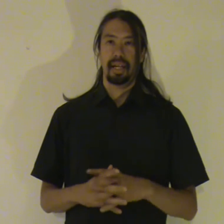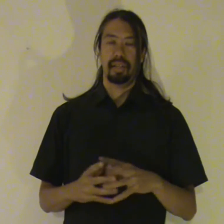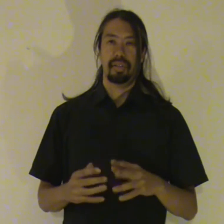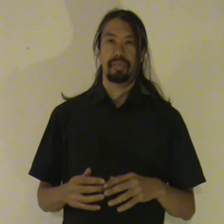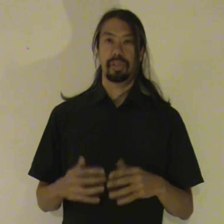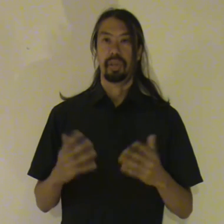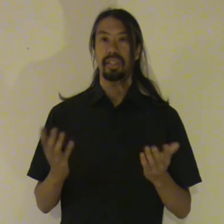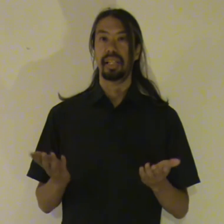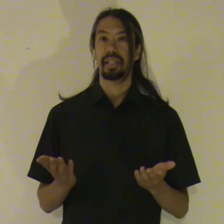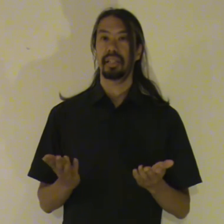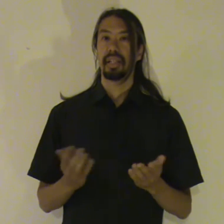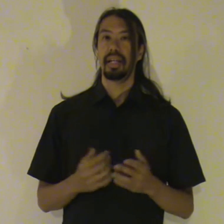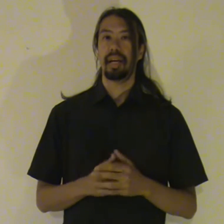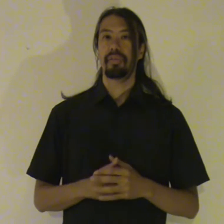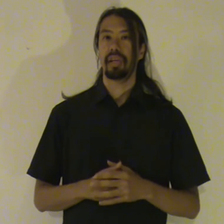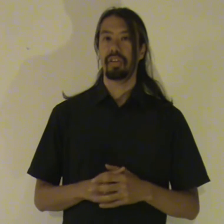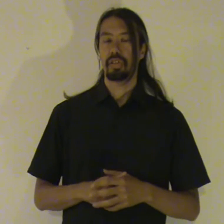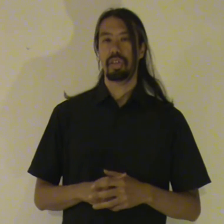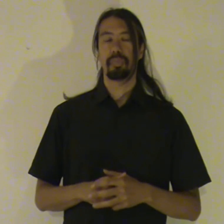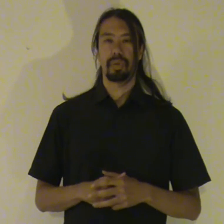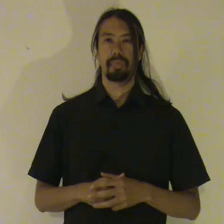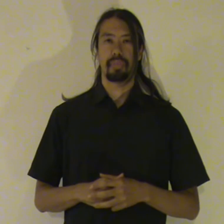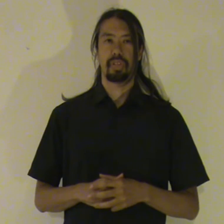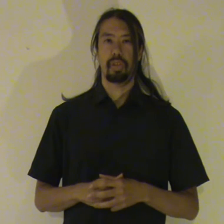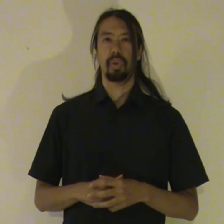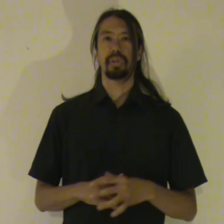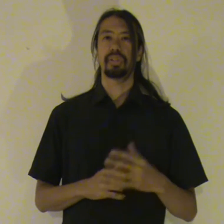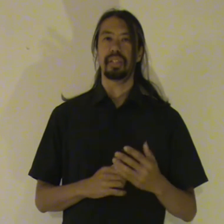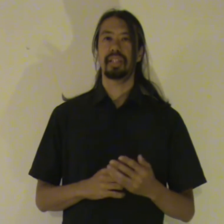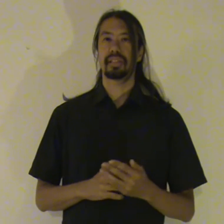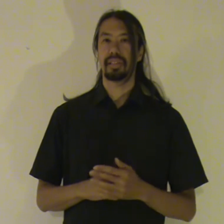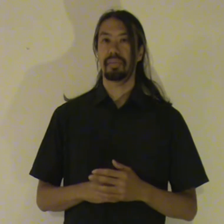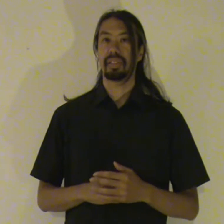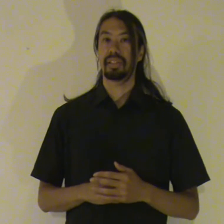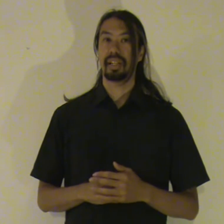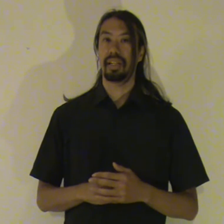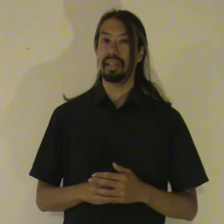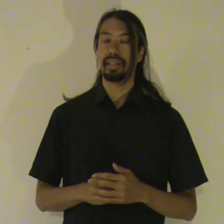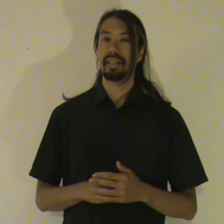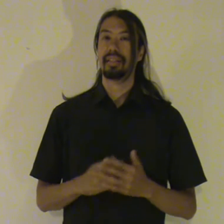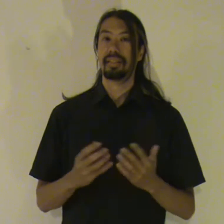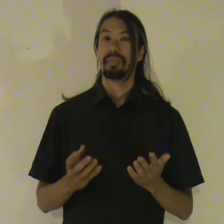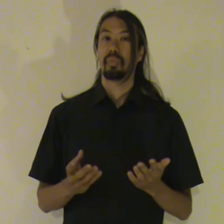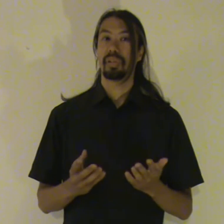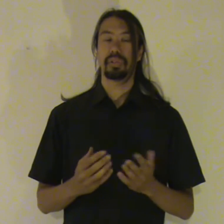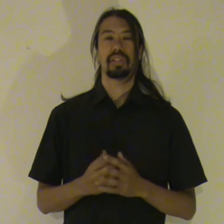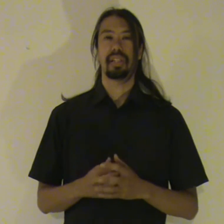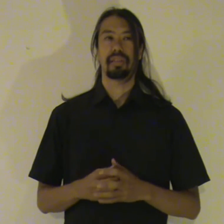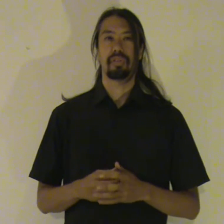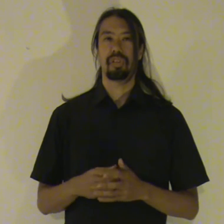In visualization everything is a symbol. So what you see is not necessarily what you see if you see